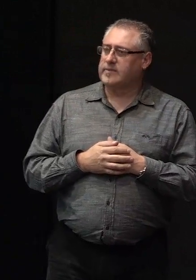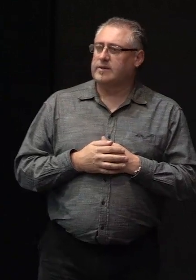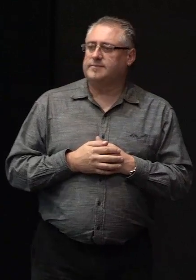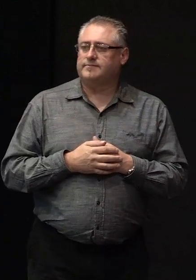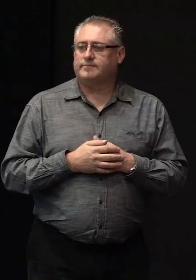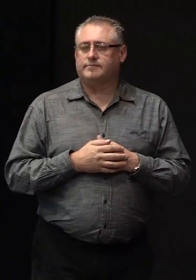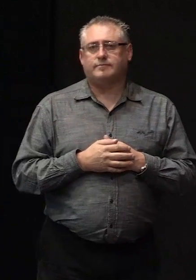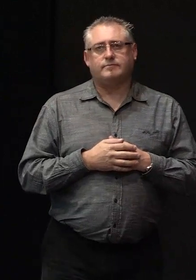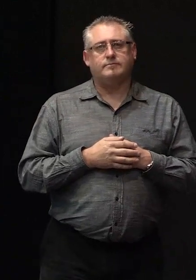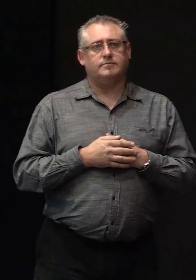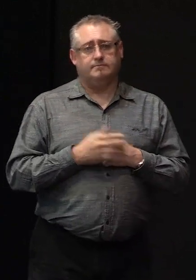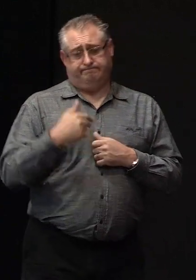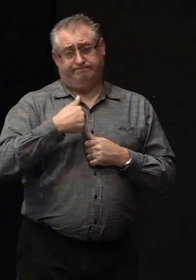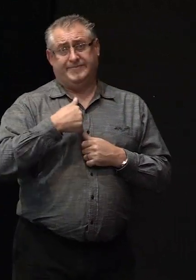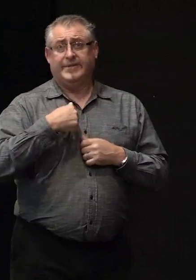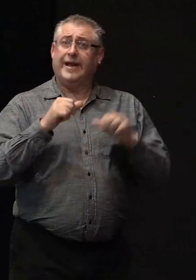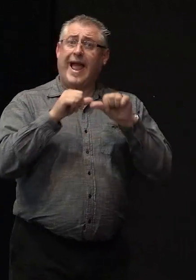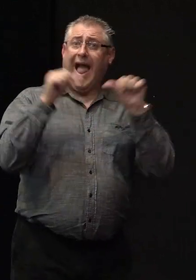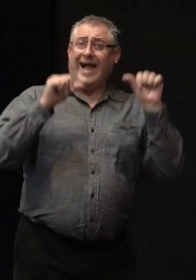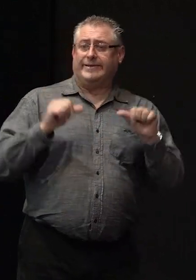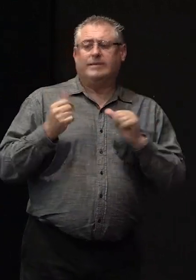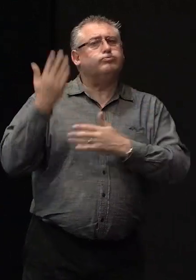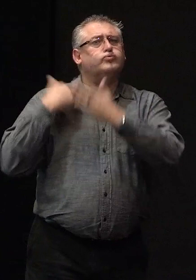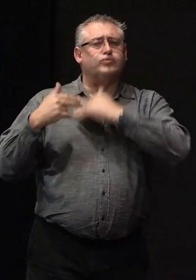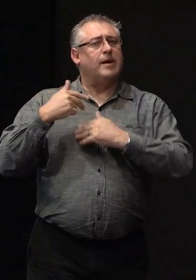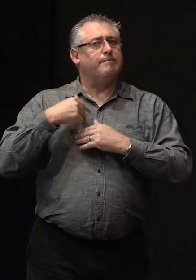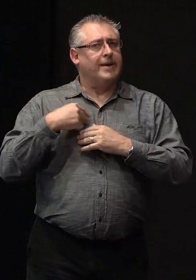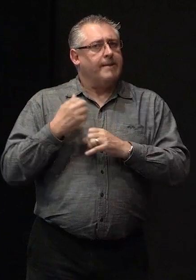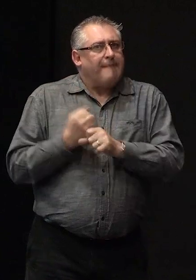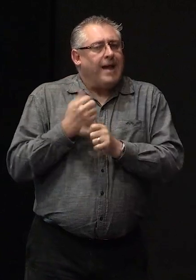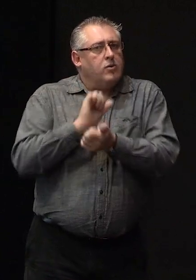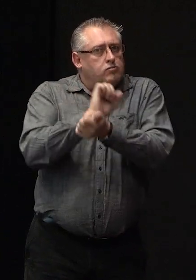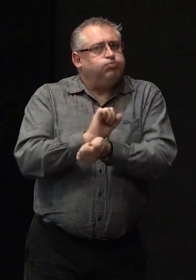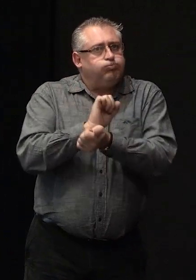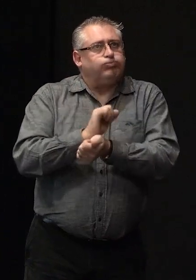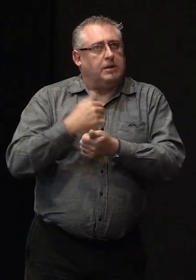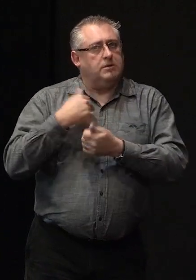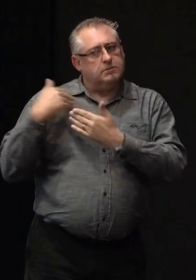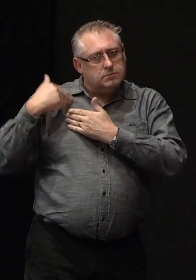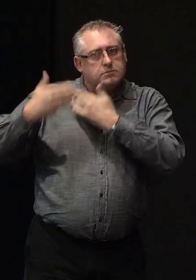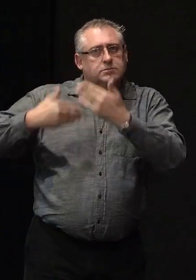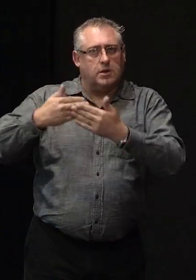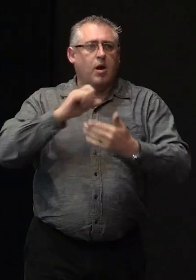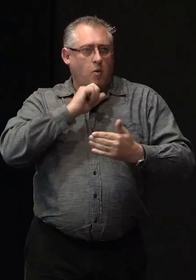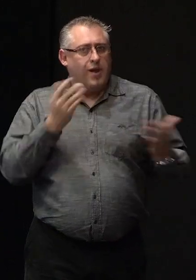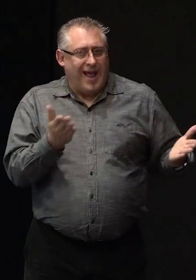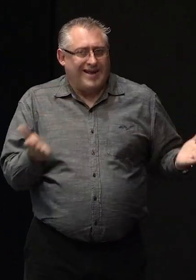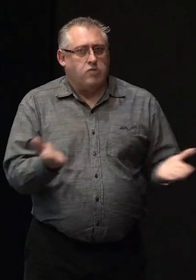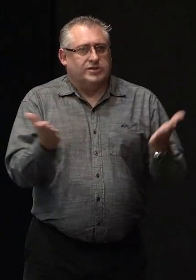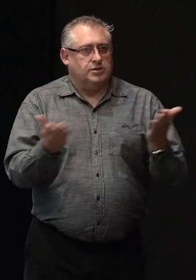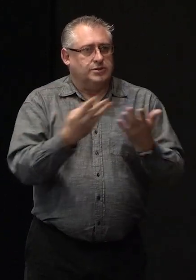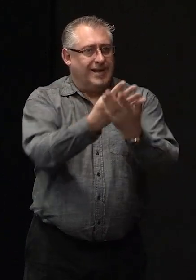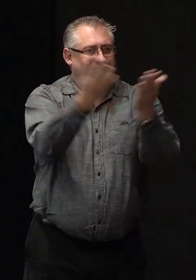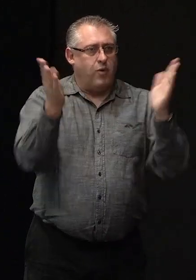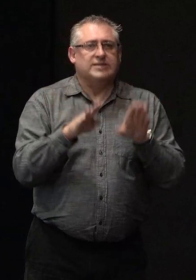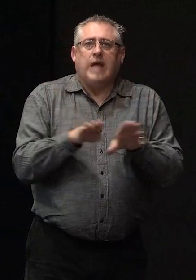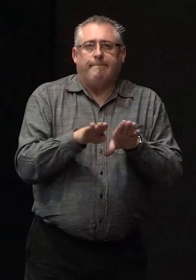as an architect I got in the habit and I think I would encourage everybody to do it as well